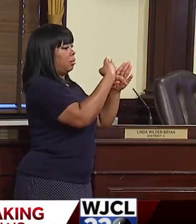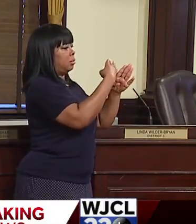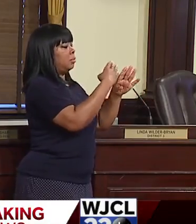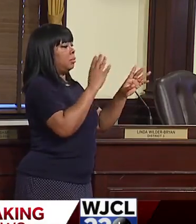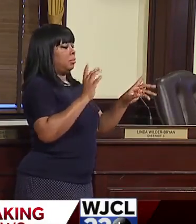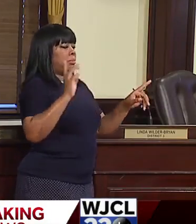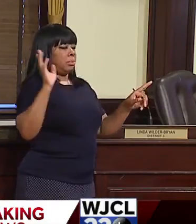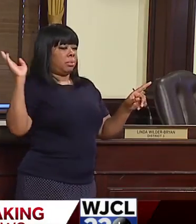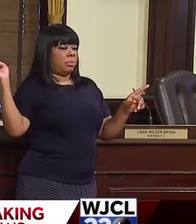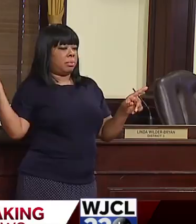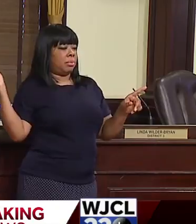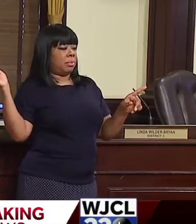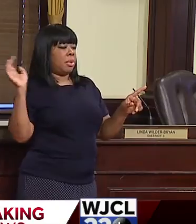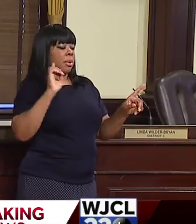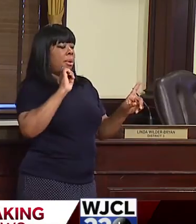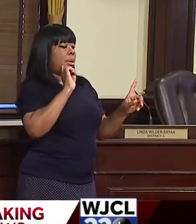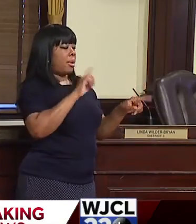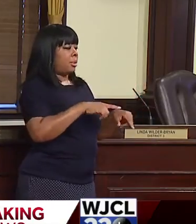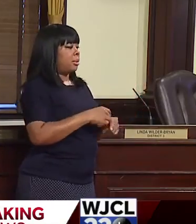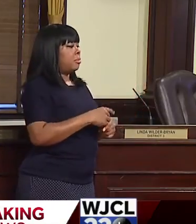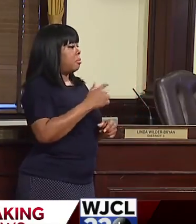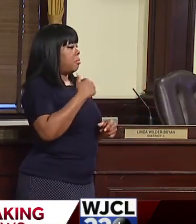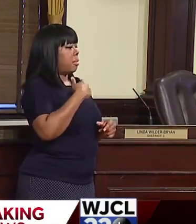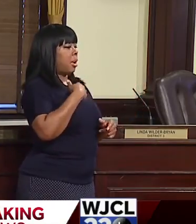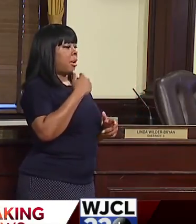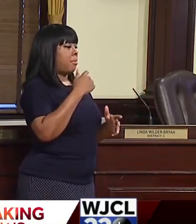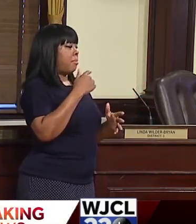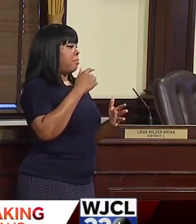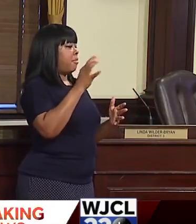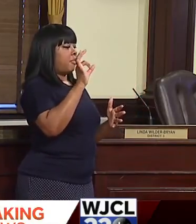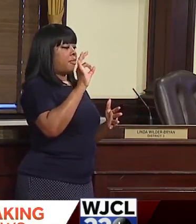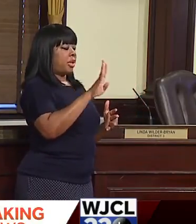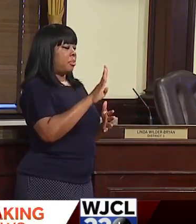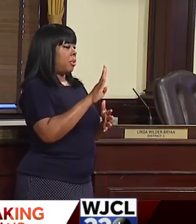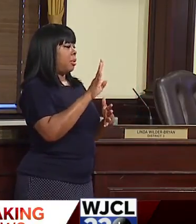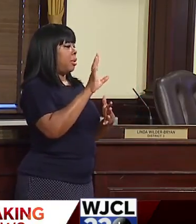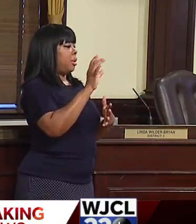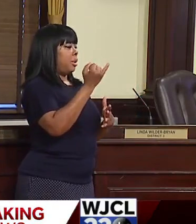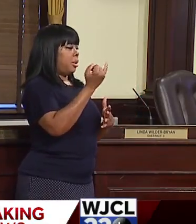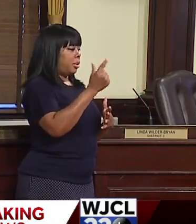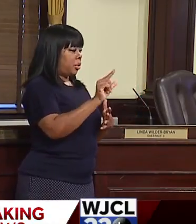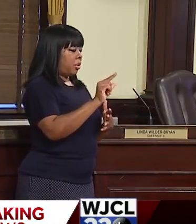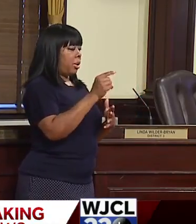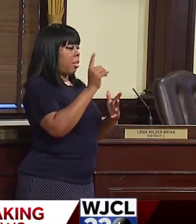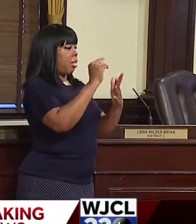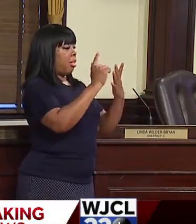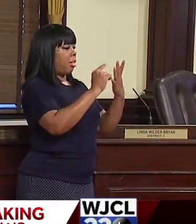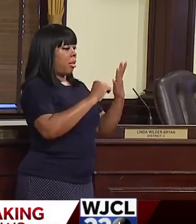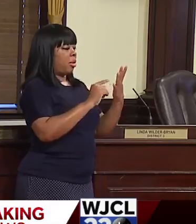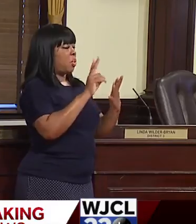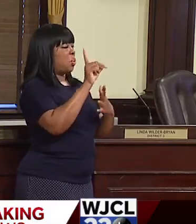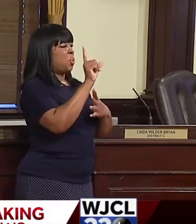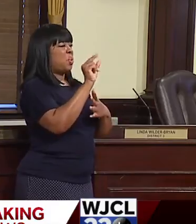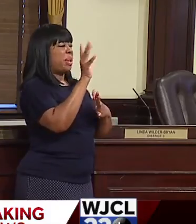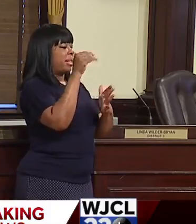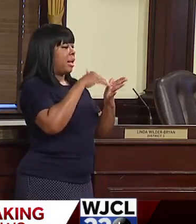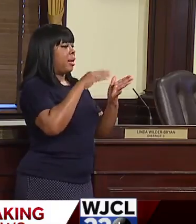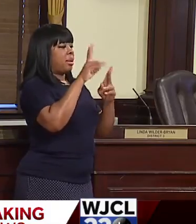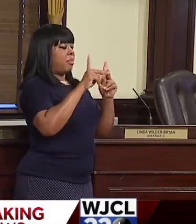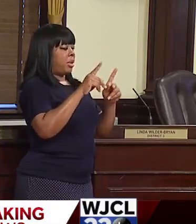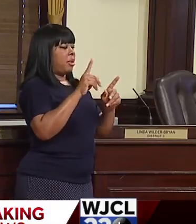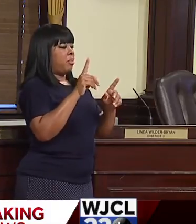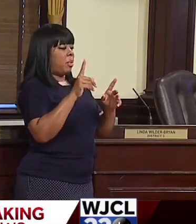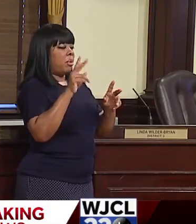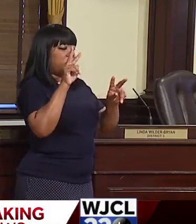active social media presence. Um, last told about 30,000 people, um,